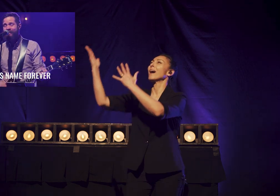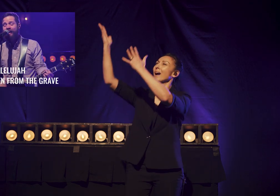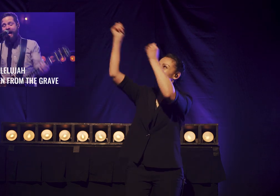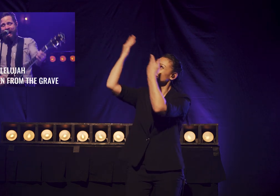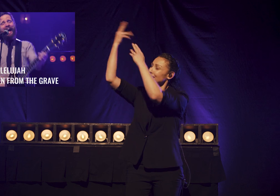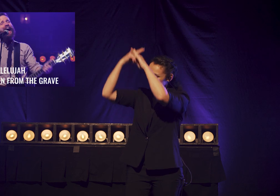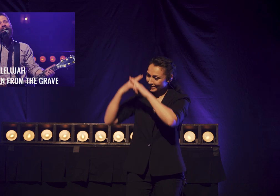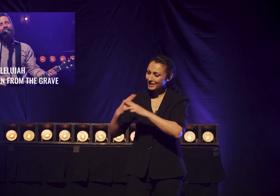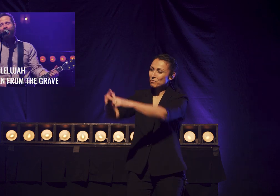Hallelujah